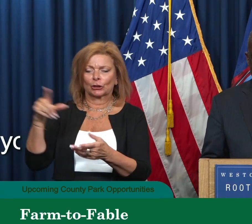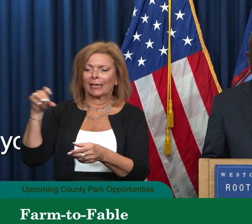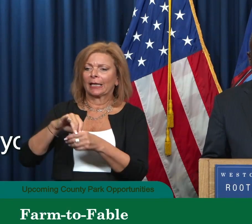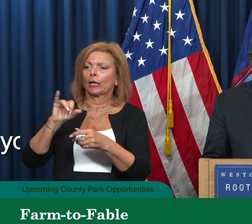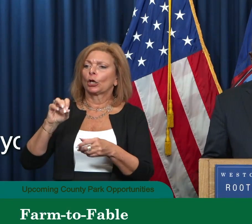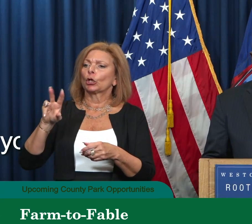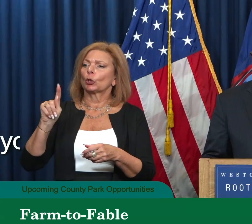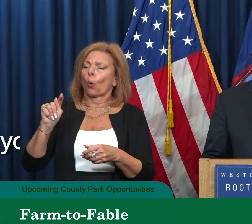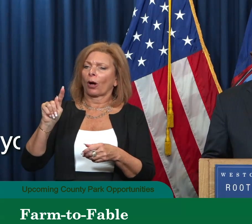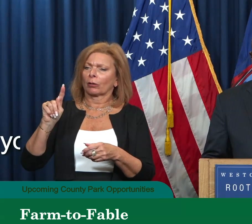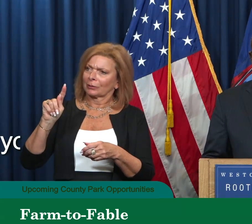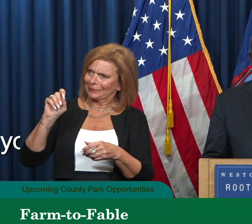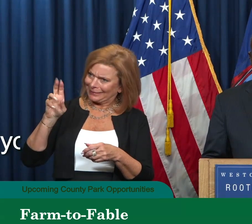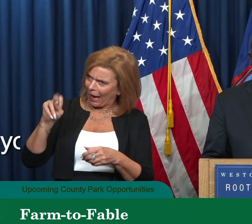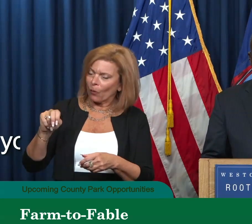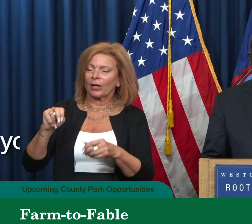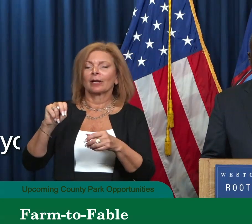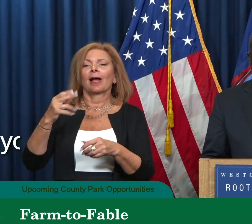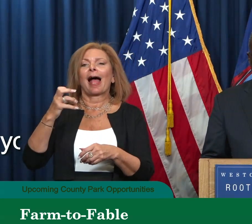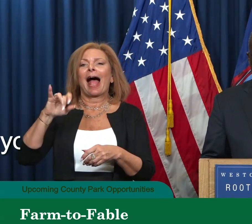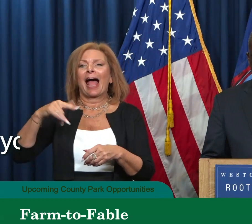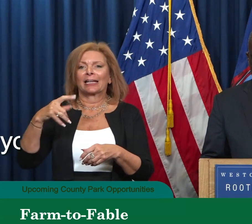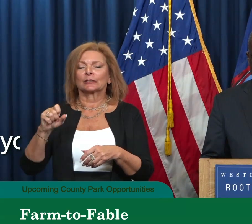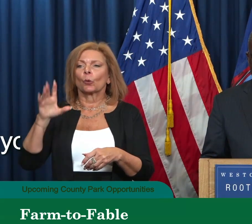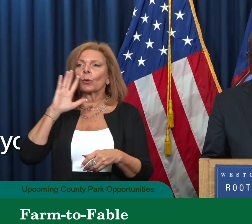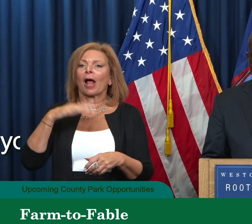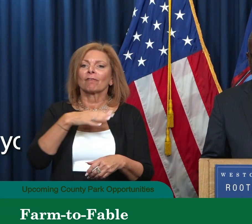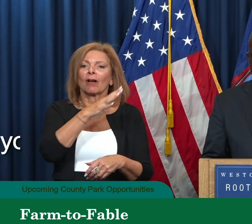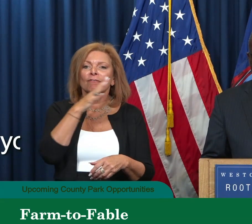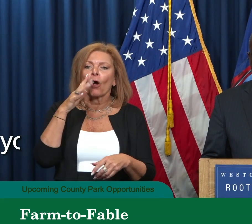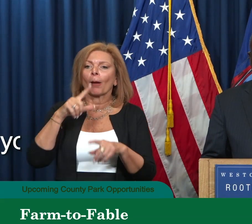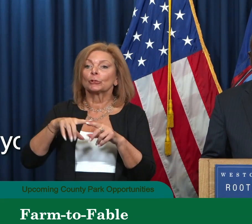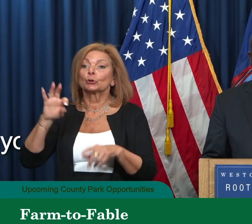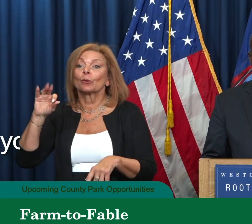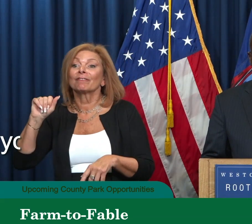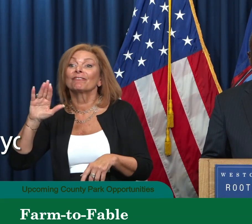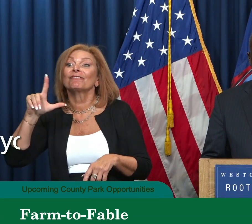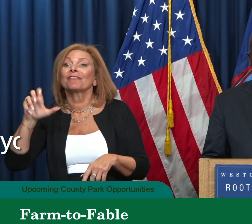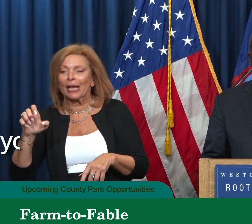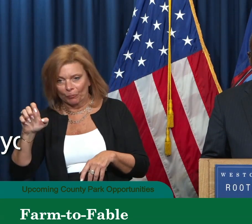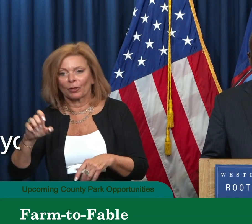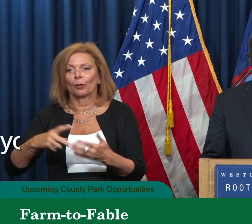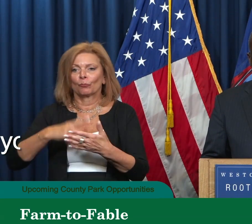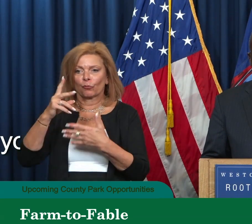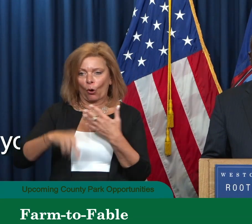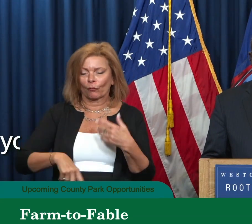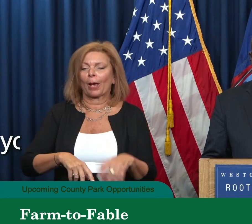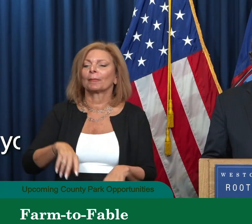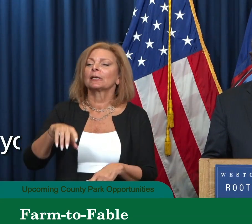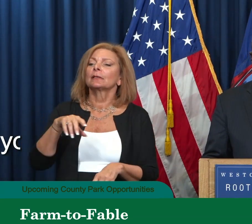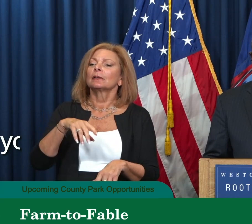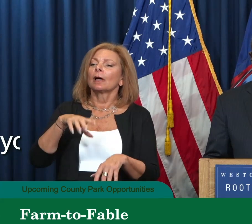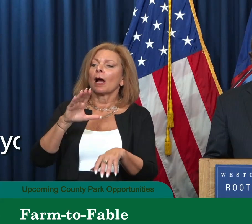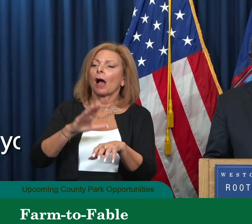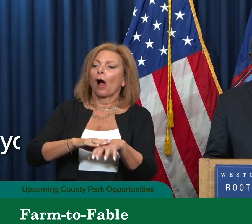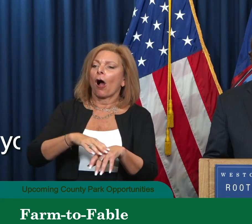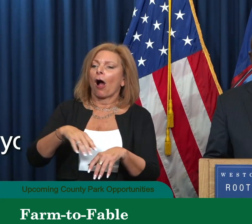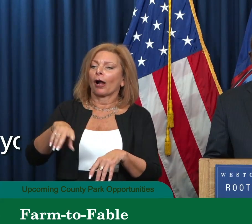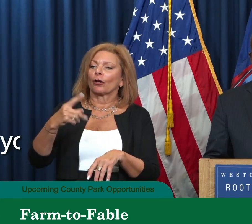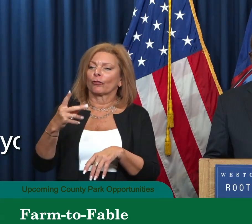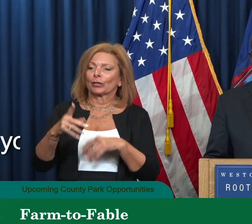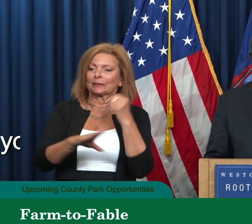continue to have our Farm to Fable program. And that's from 10 to 11 a.m. on Thursday, September 26